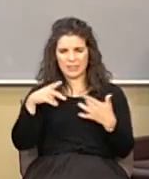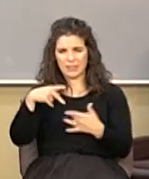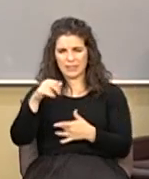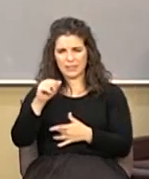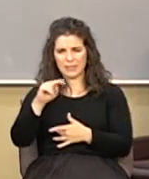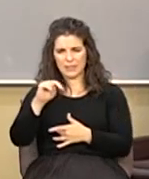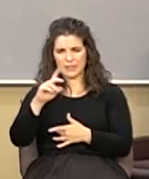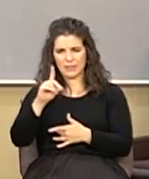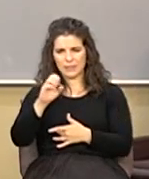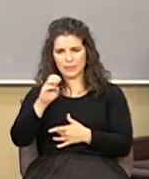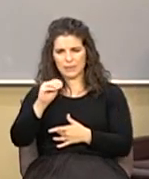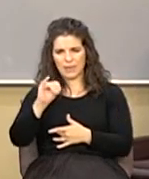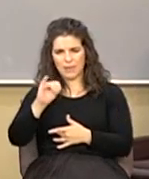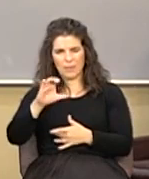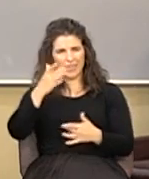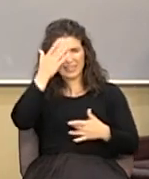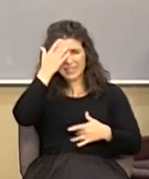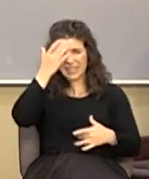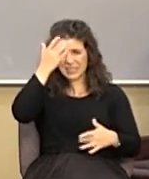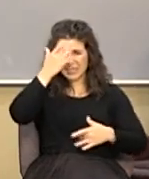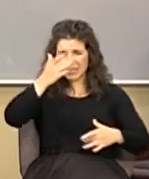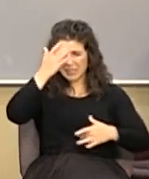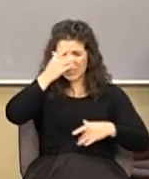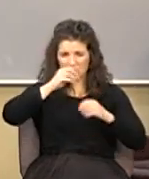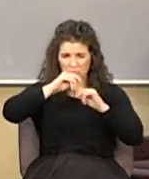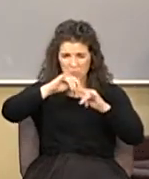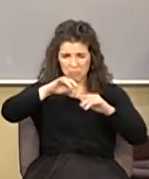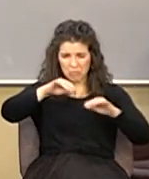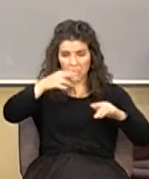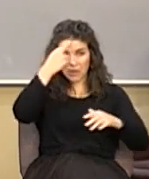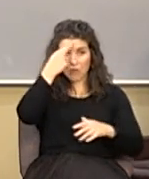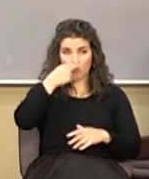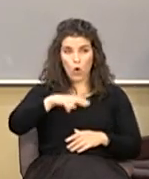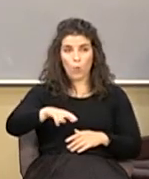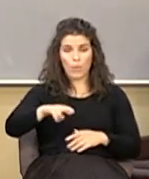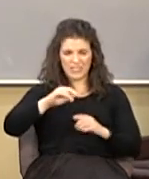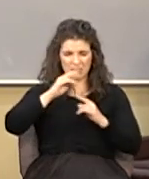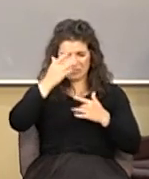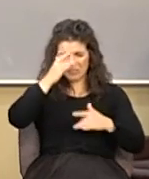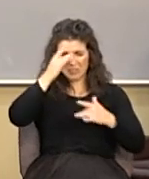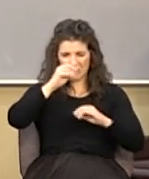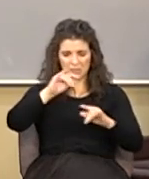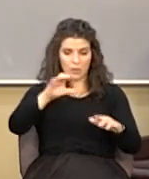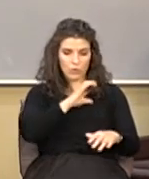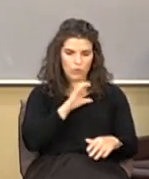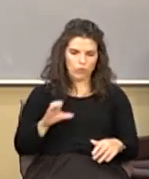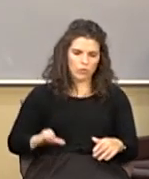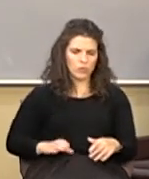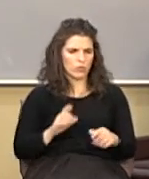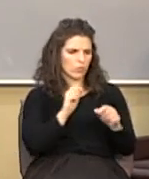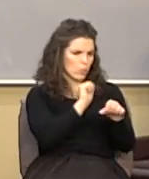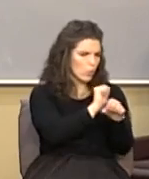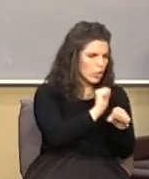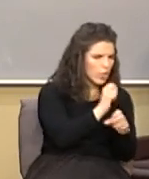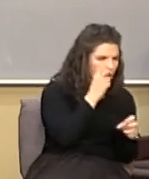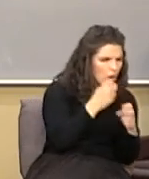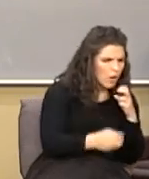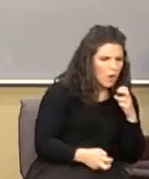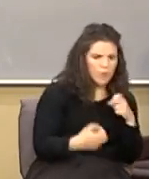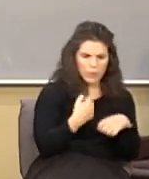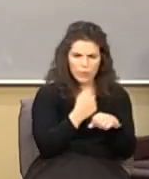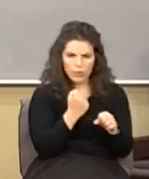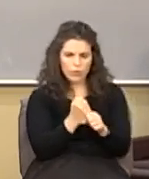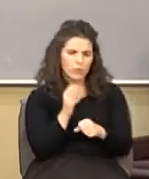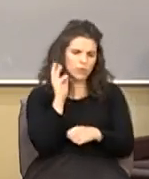in Rome thousands of people dying every day and it was the Christians giving themselves to love and good works that produced